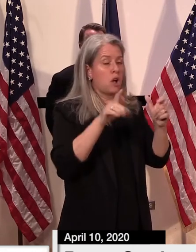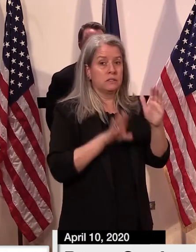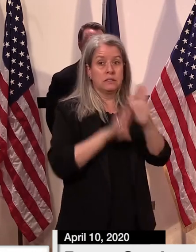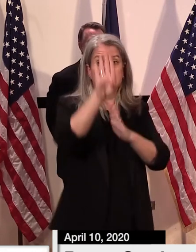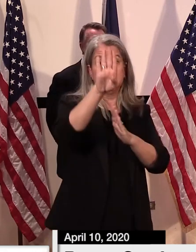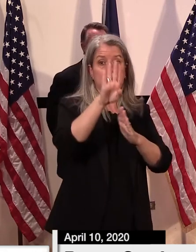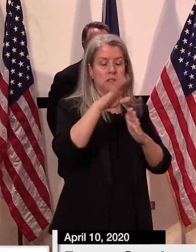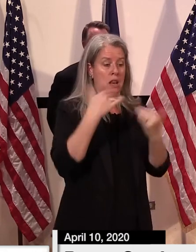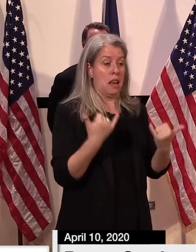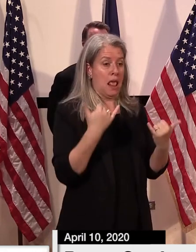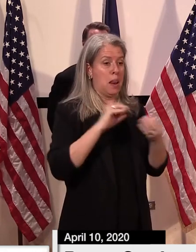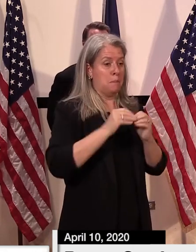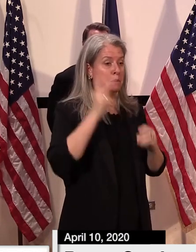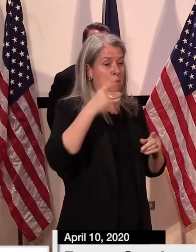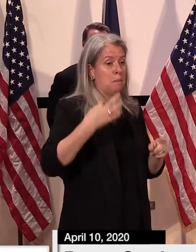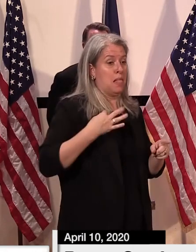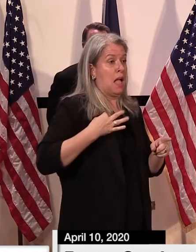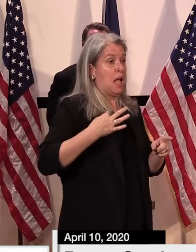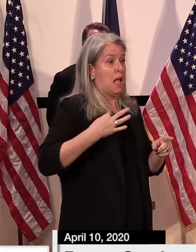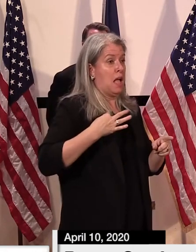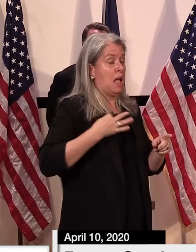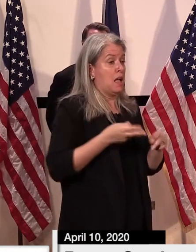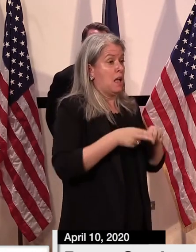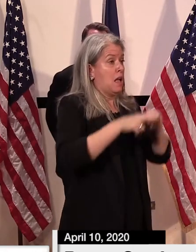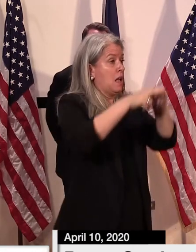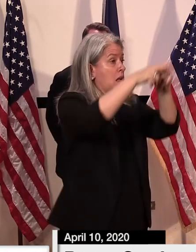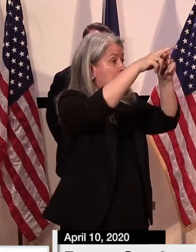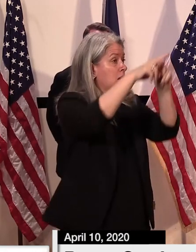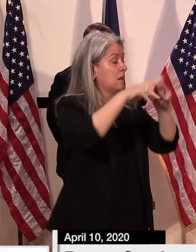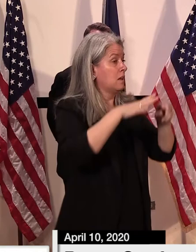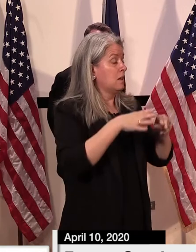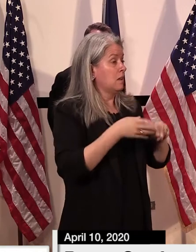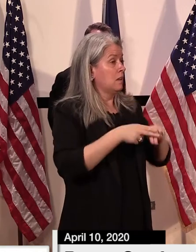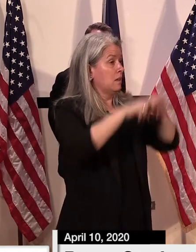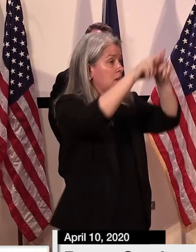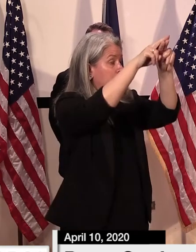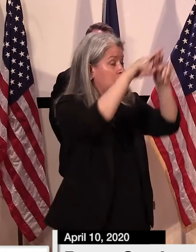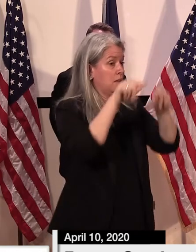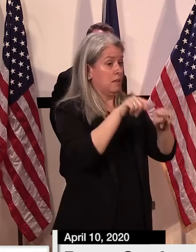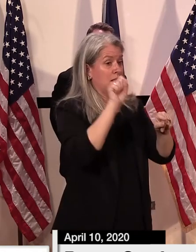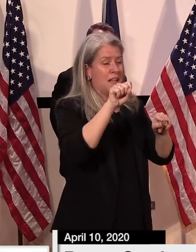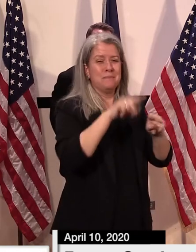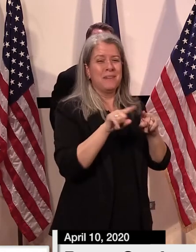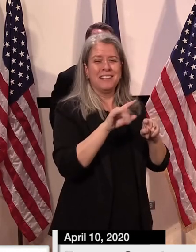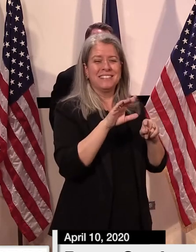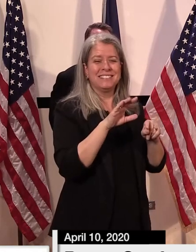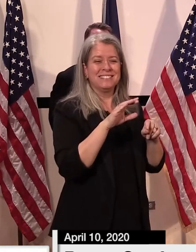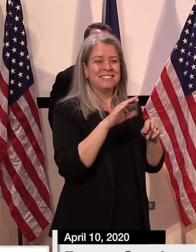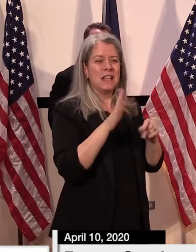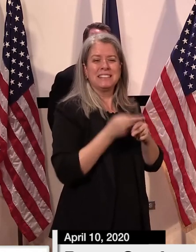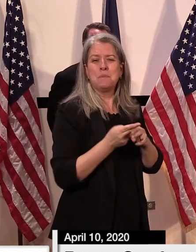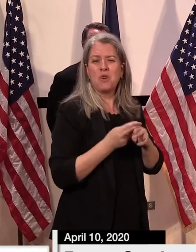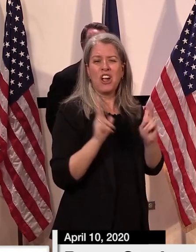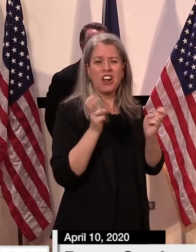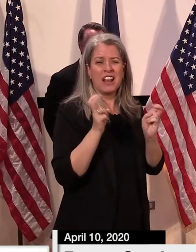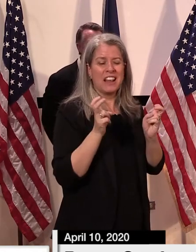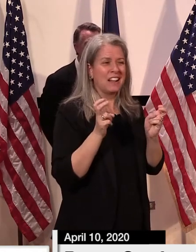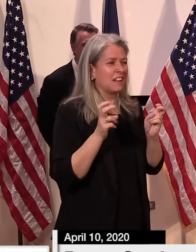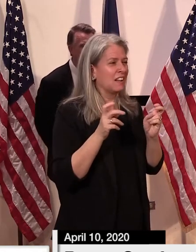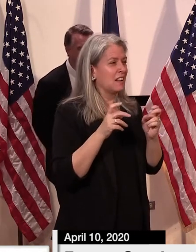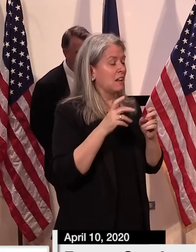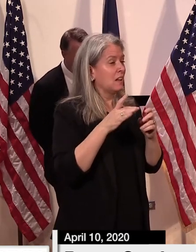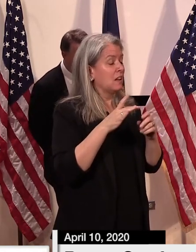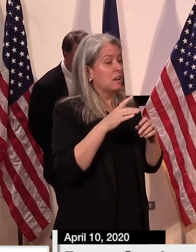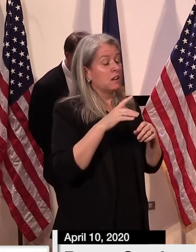in unemployment um but again we also know that in many cases that's that's temporary um it will not be temporary